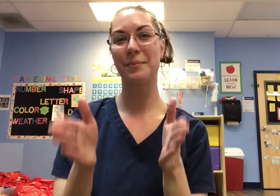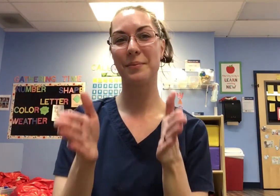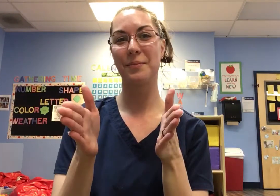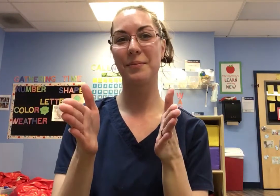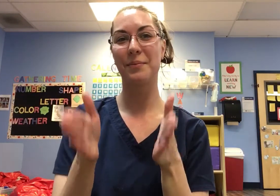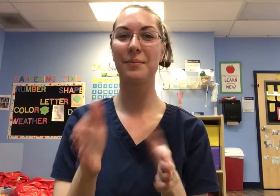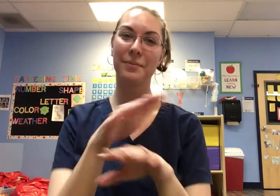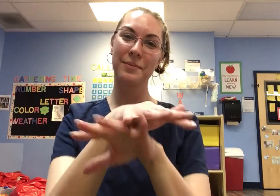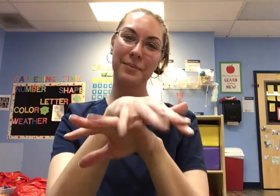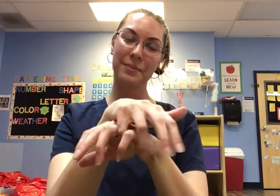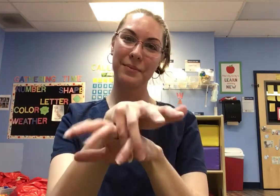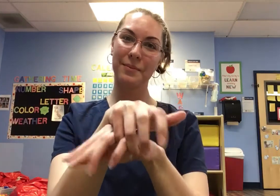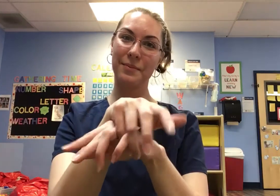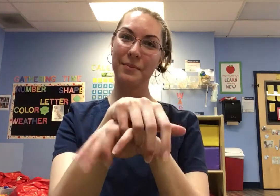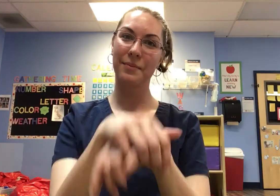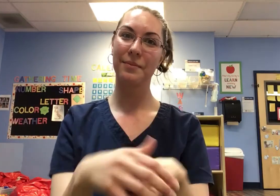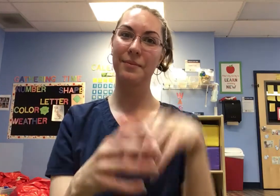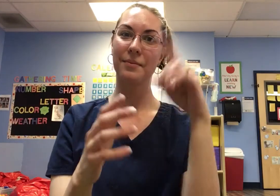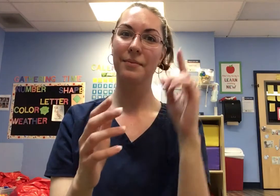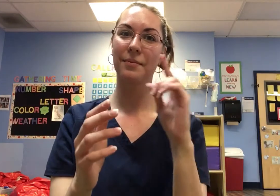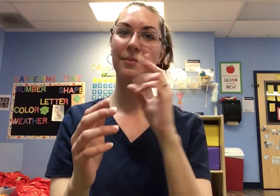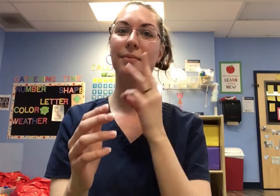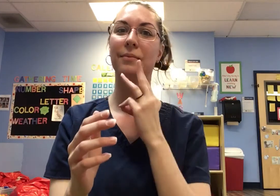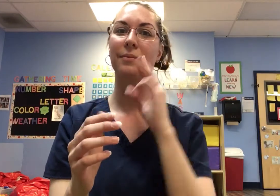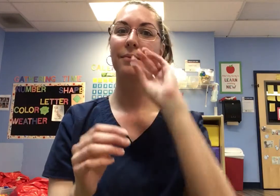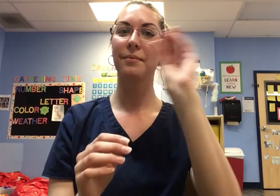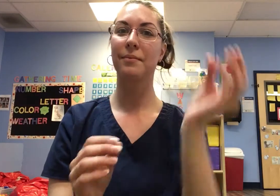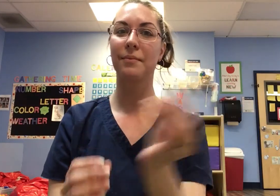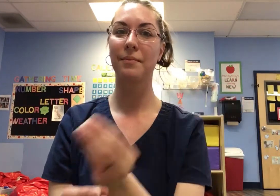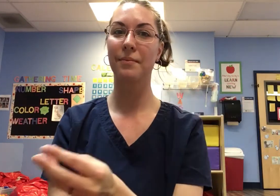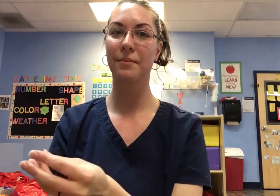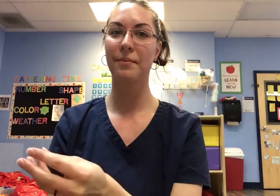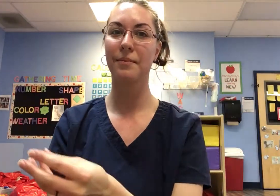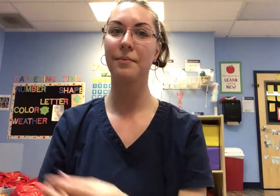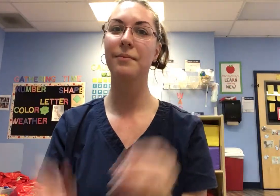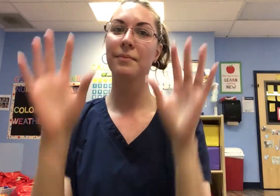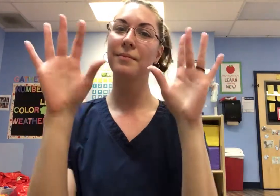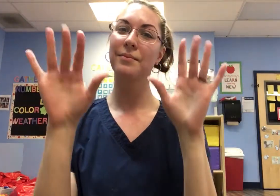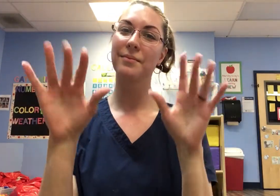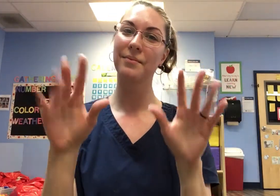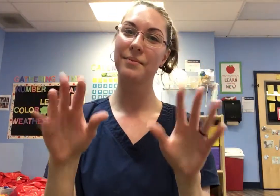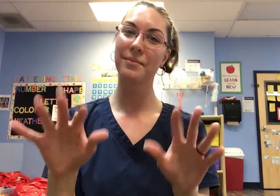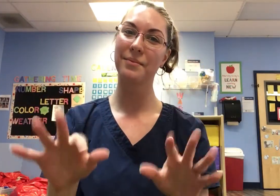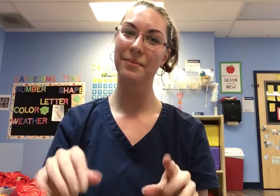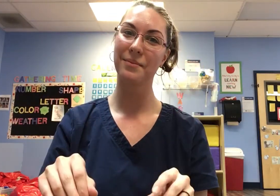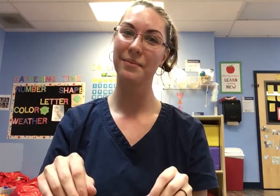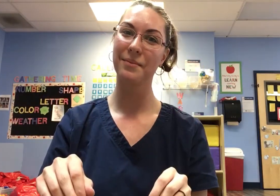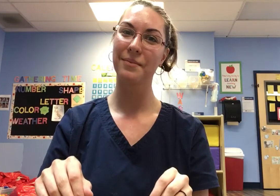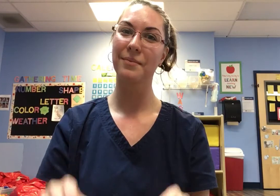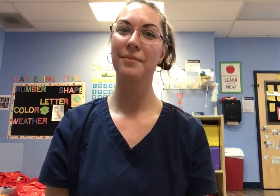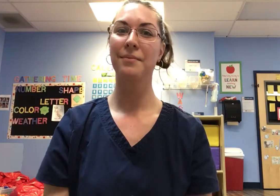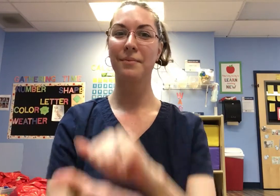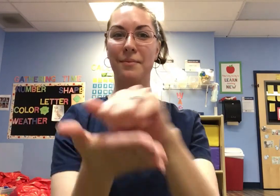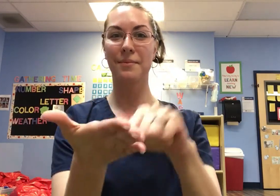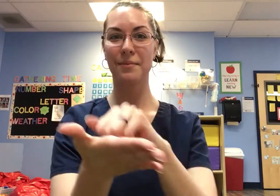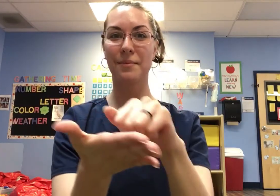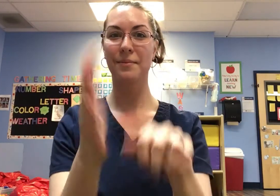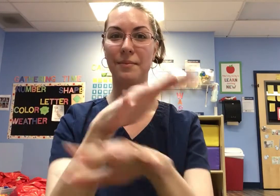Itsy bitsy spider climbed up the water spout down came the rain and washed the